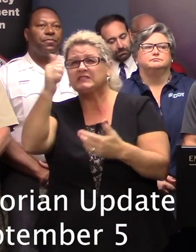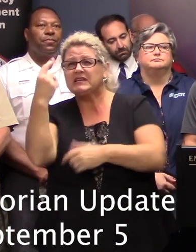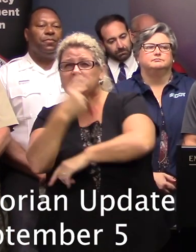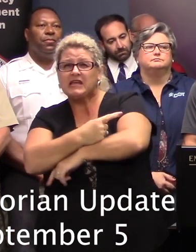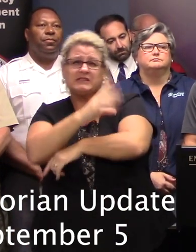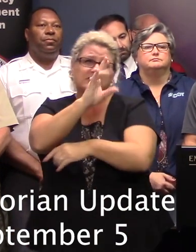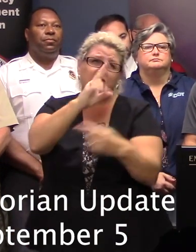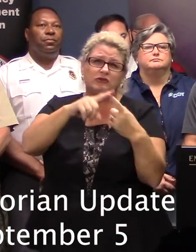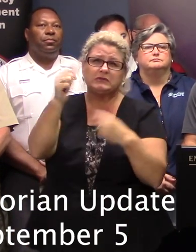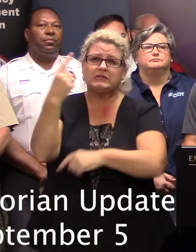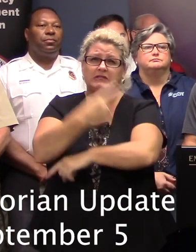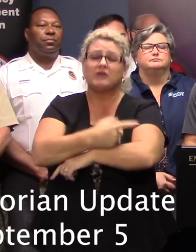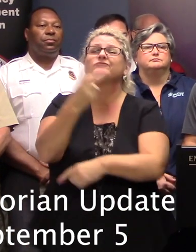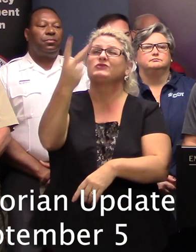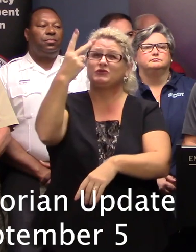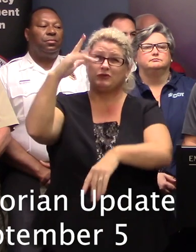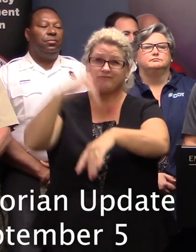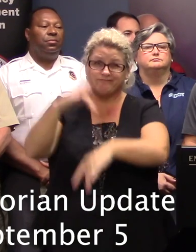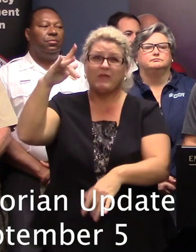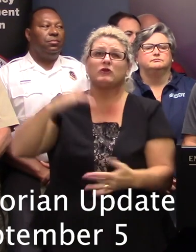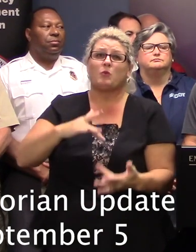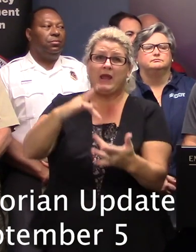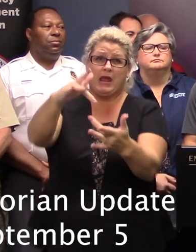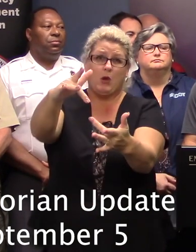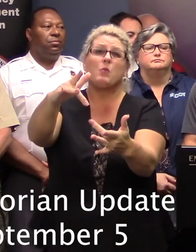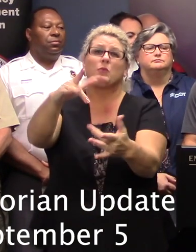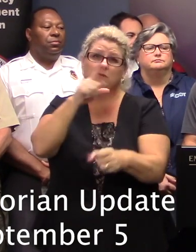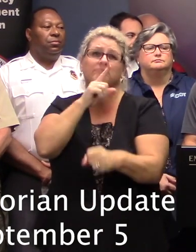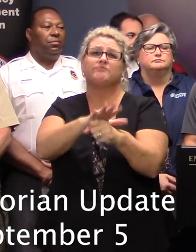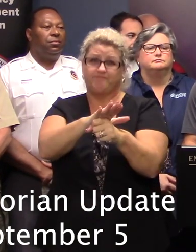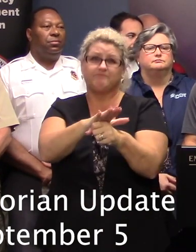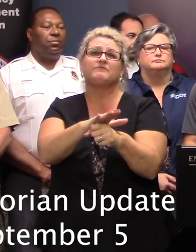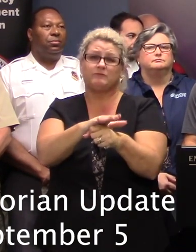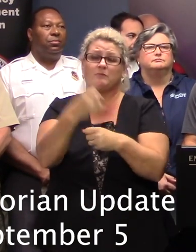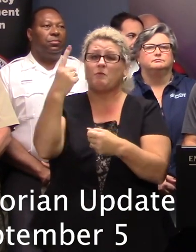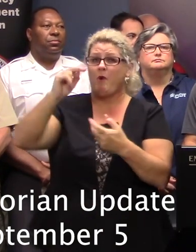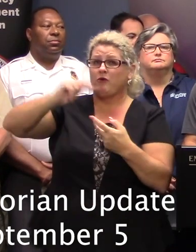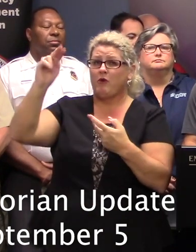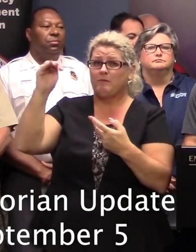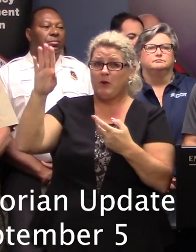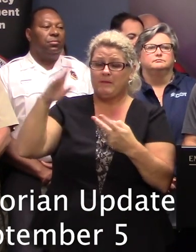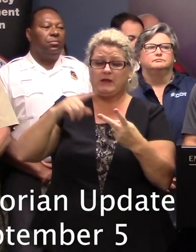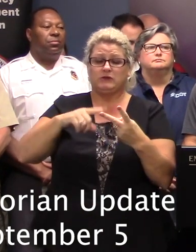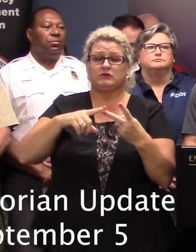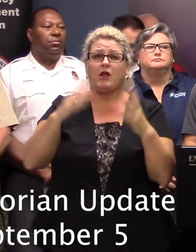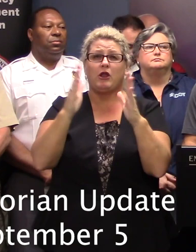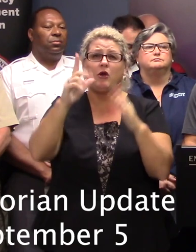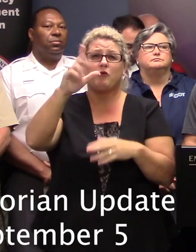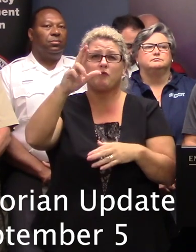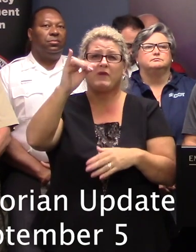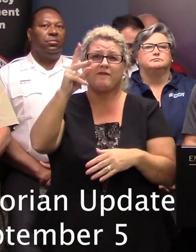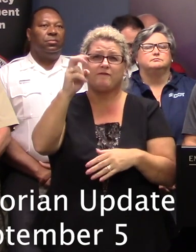finally, at least two tornadoes were confirmed so far by the National Weather Service. One in North Myrtle Beach and the other in Little River